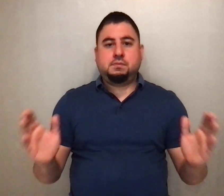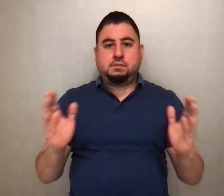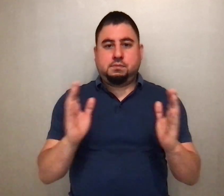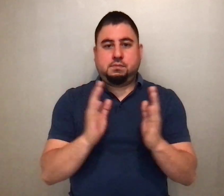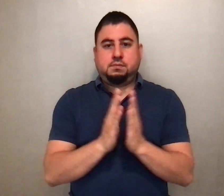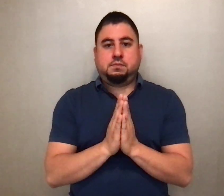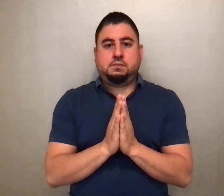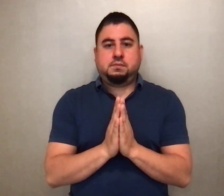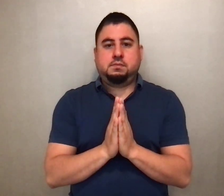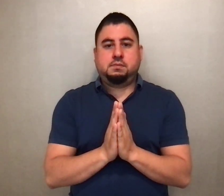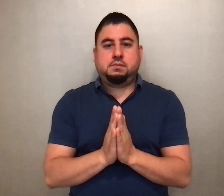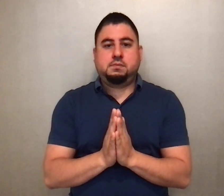Amen.